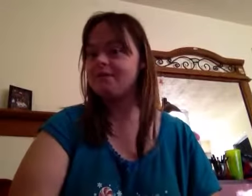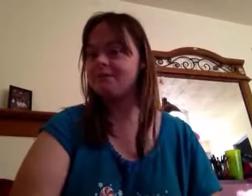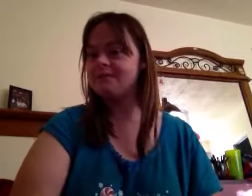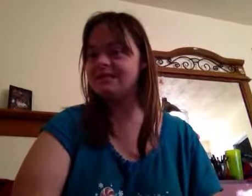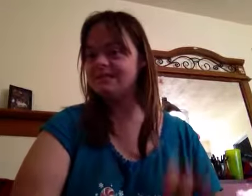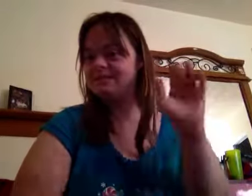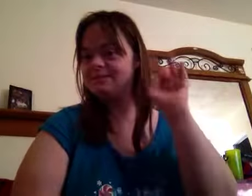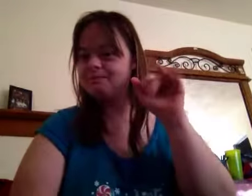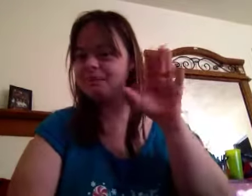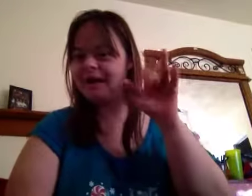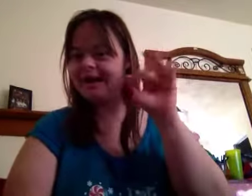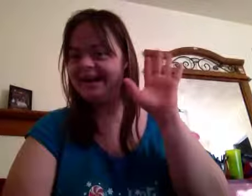Christmas. Bye!